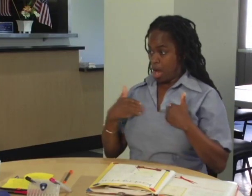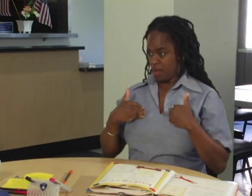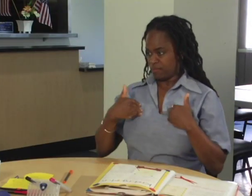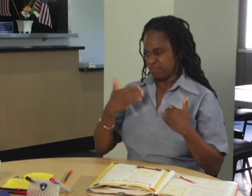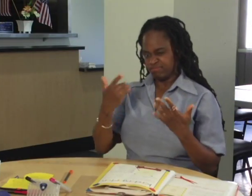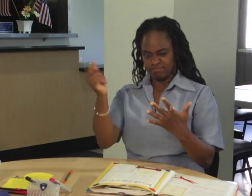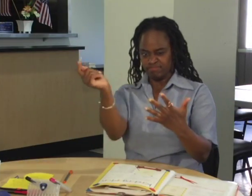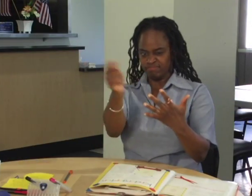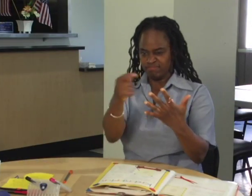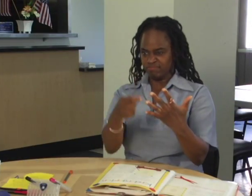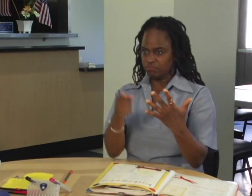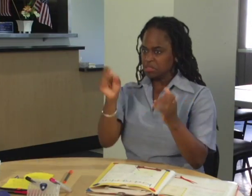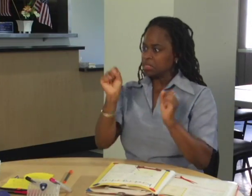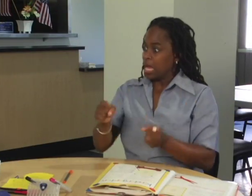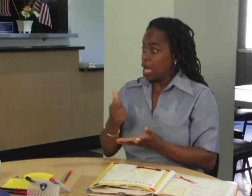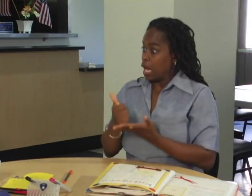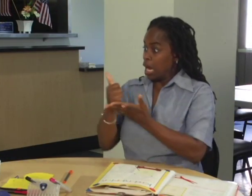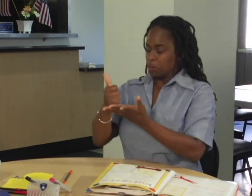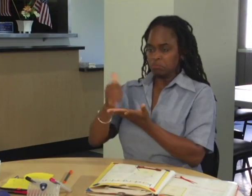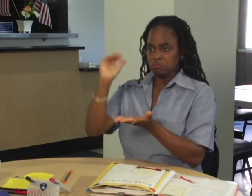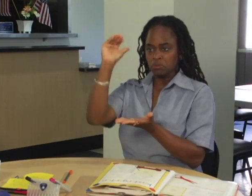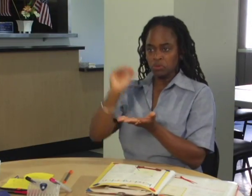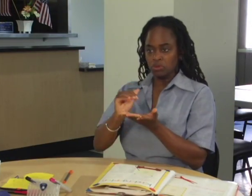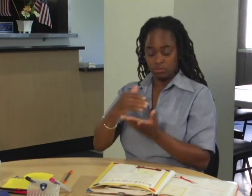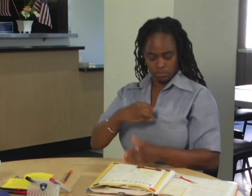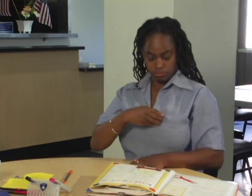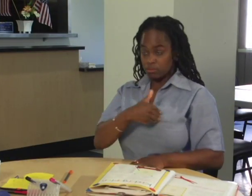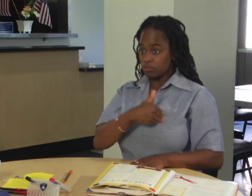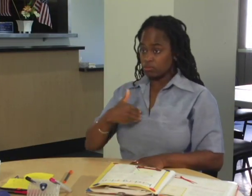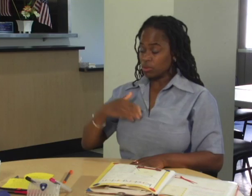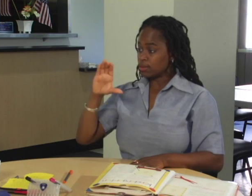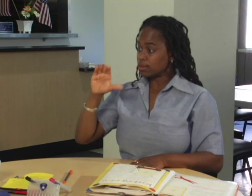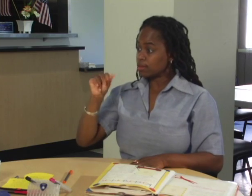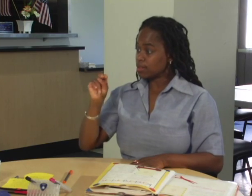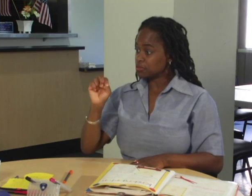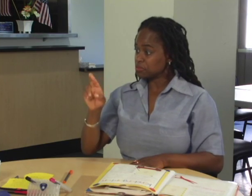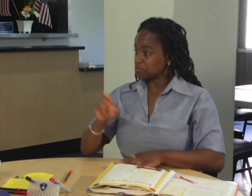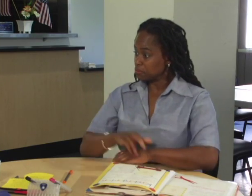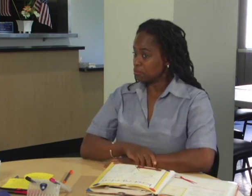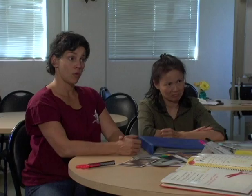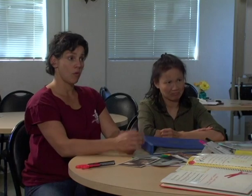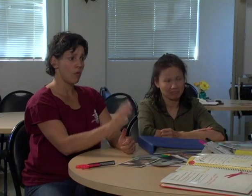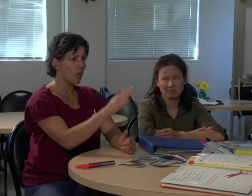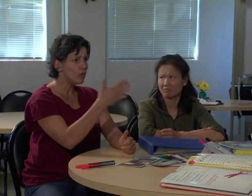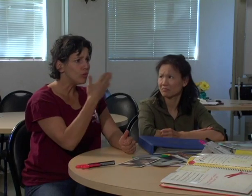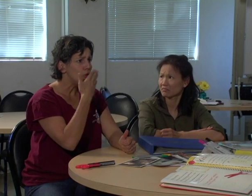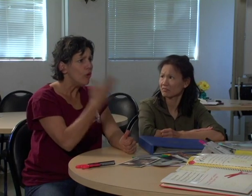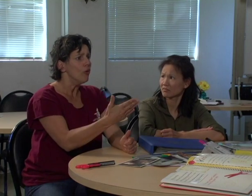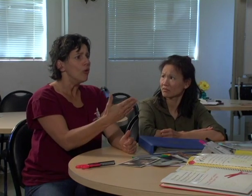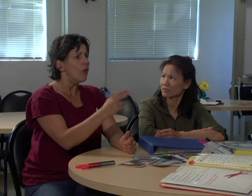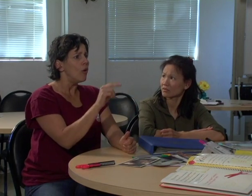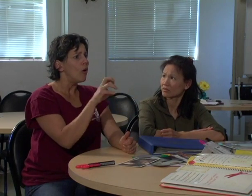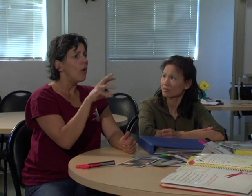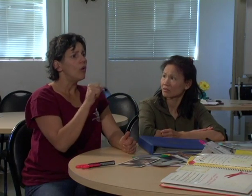Hey, did you all know there are also things you can do to lower your risk of breast cancer? Now that's some good news.